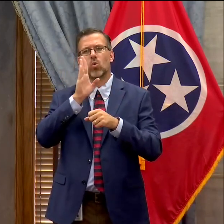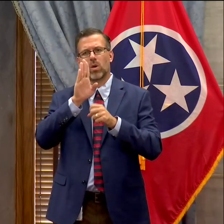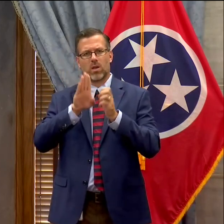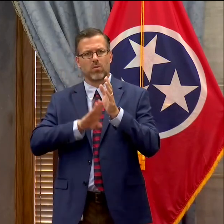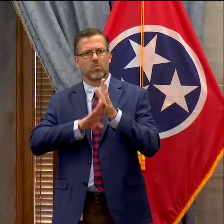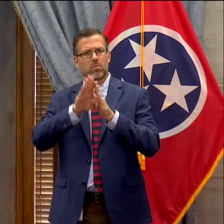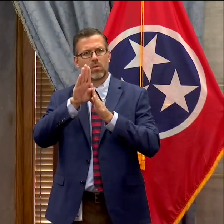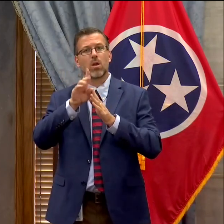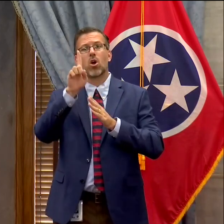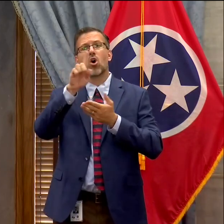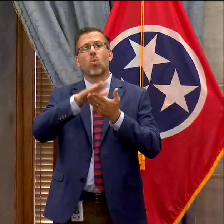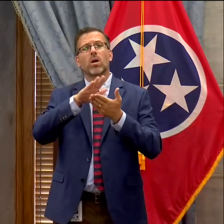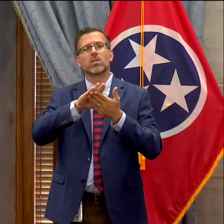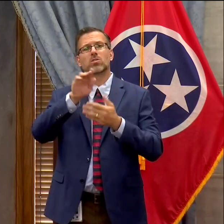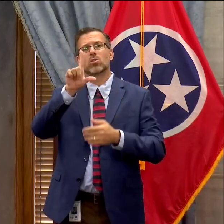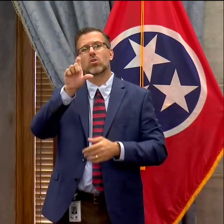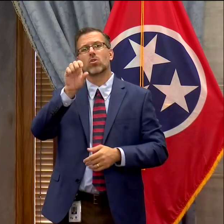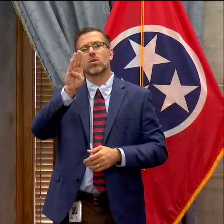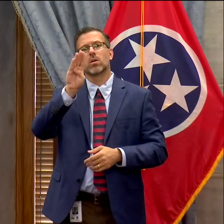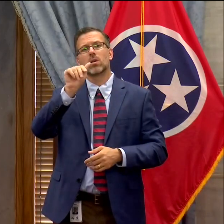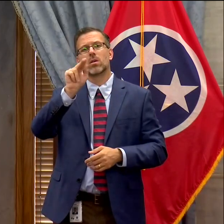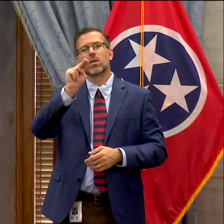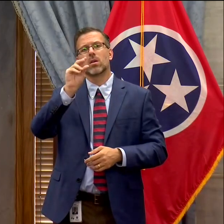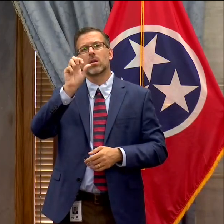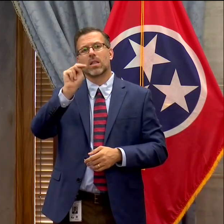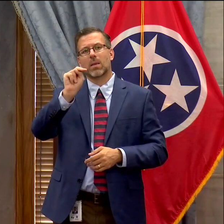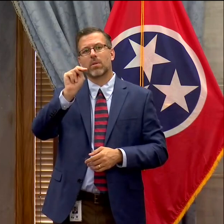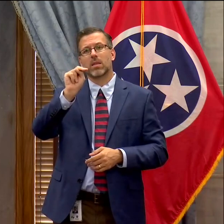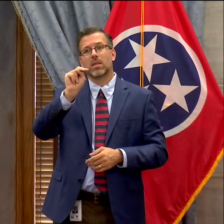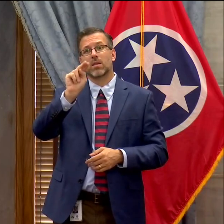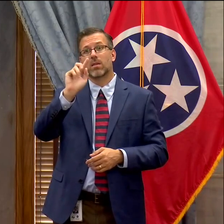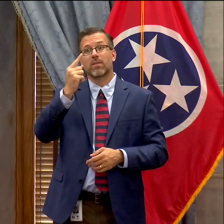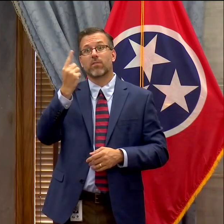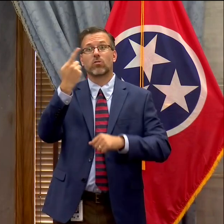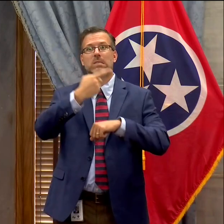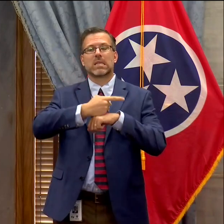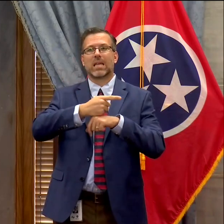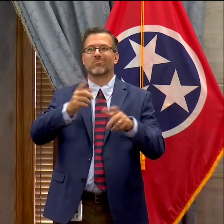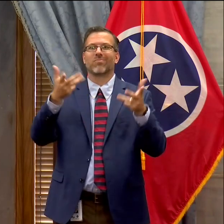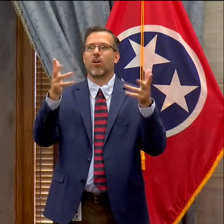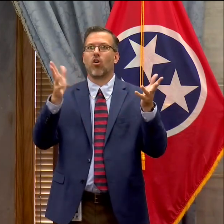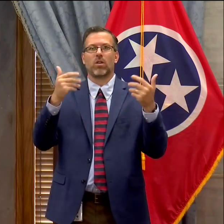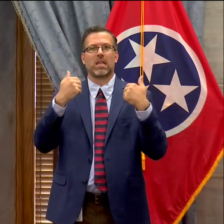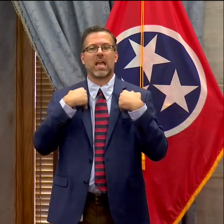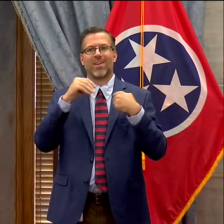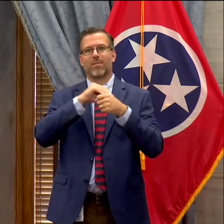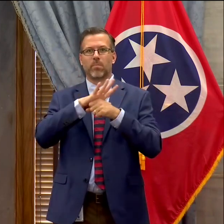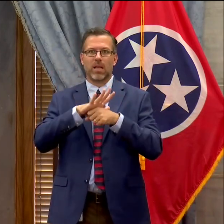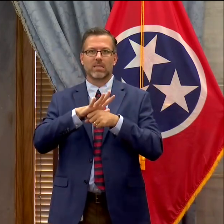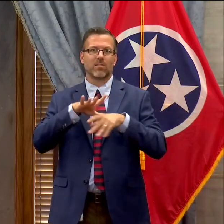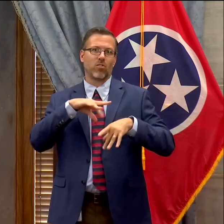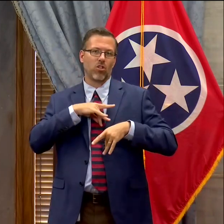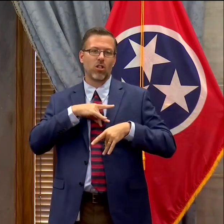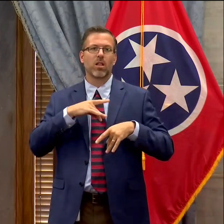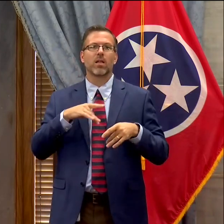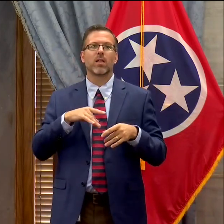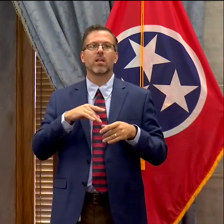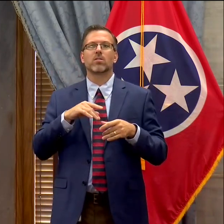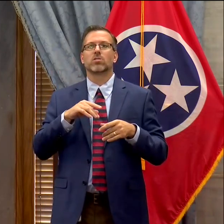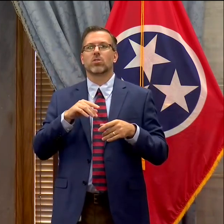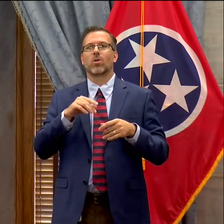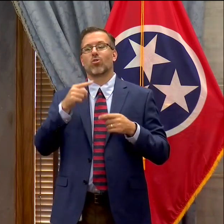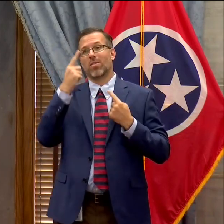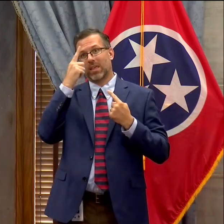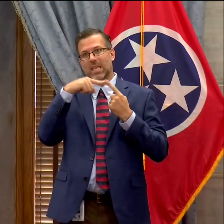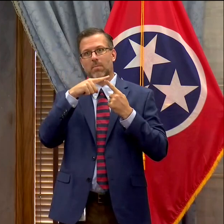one in Lebanon. People came back, and on the first day, all of a sudden, somebody tested positive, and half the class is now going back and learning remotely once again.